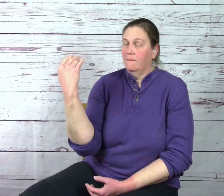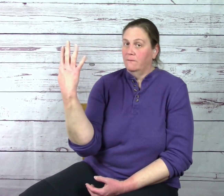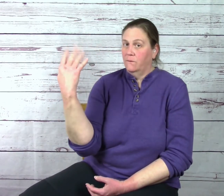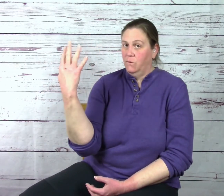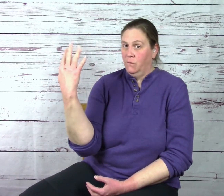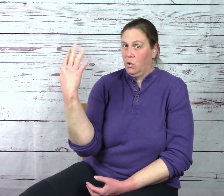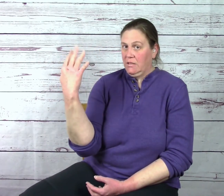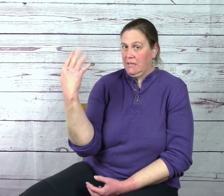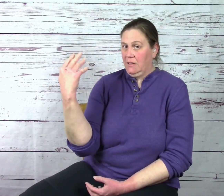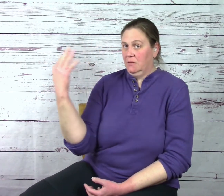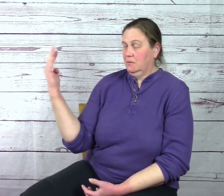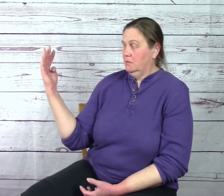Fourteen.